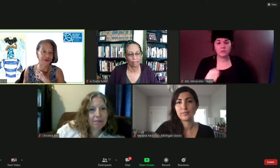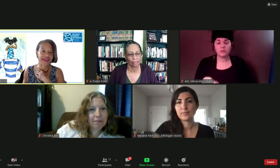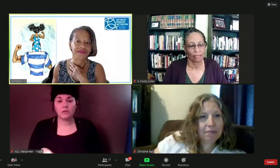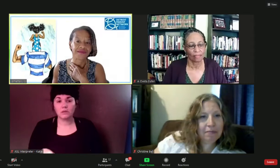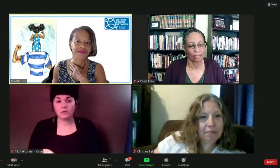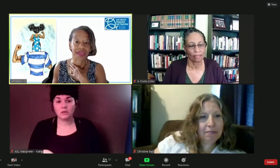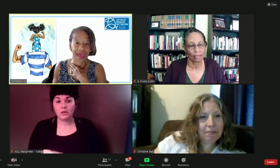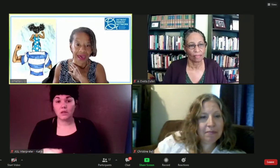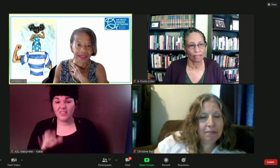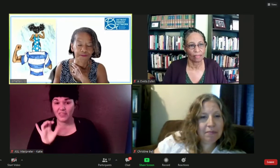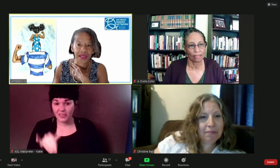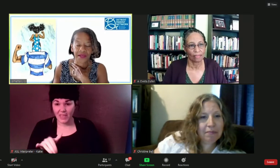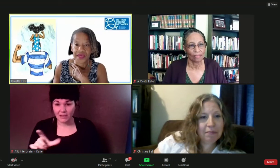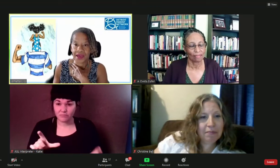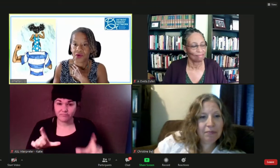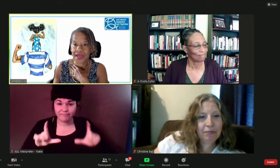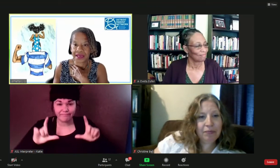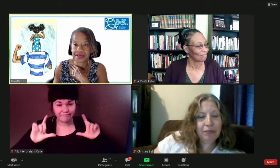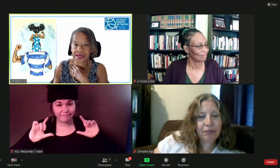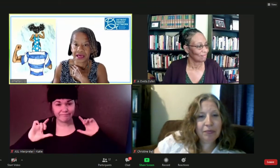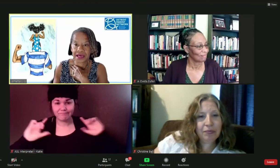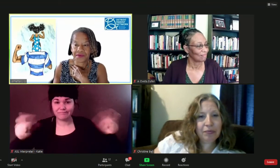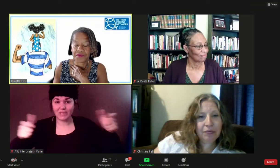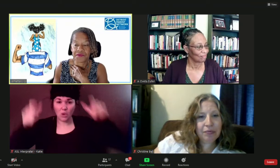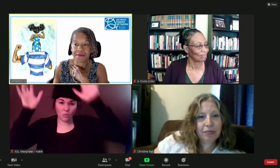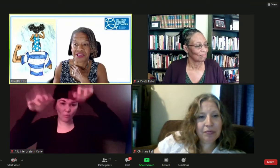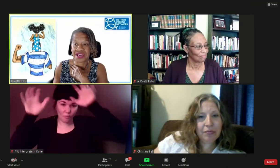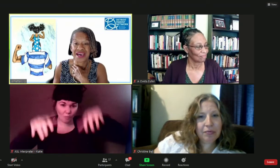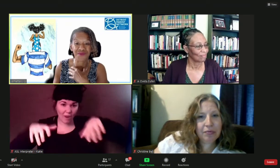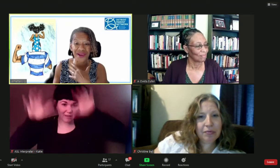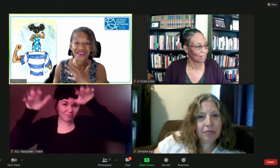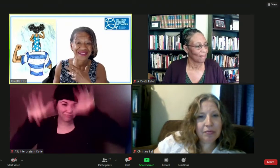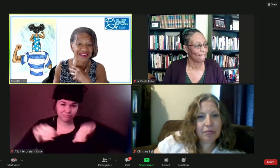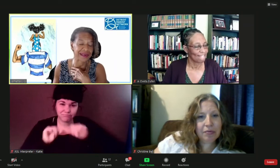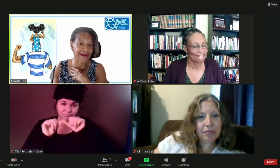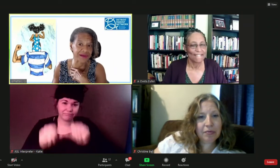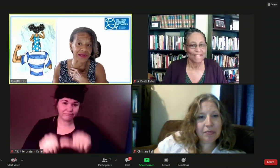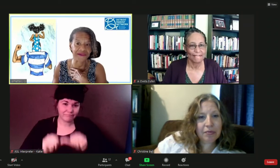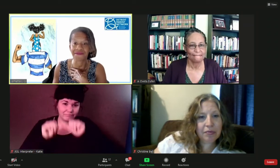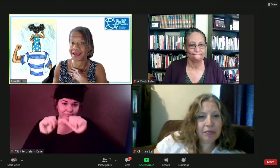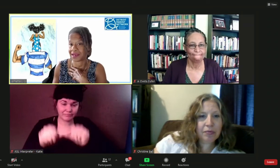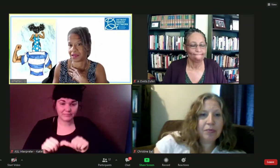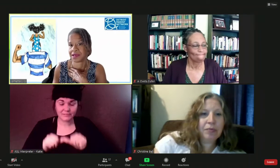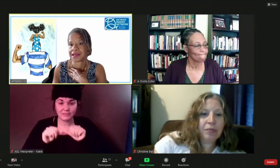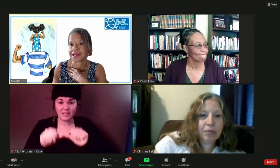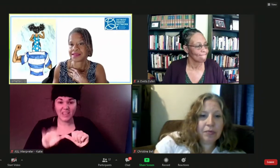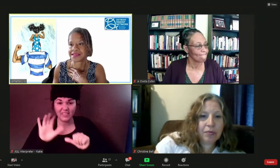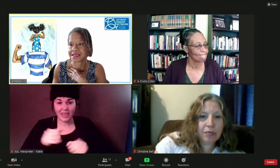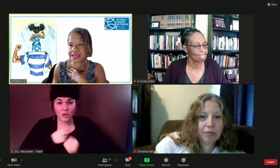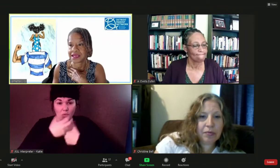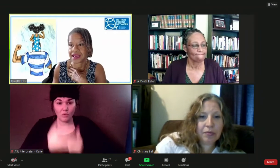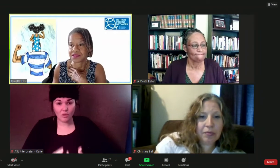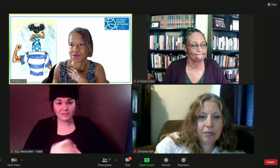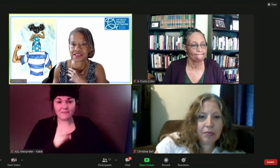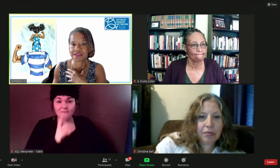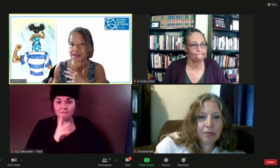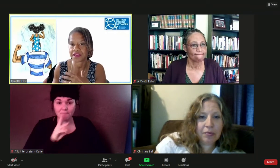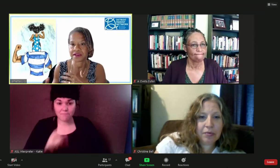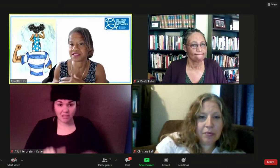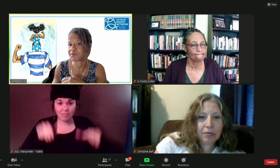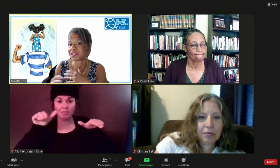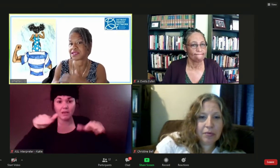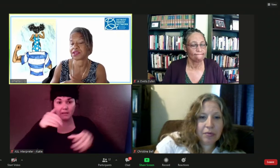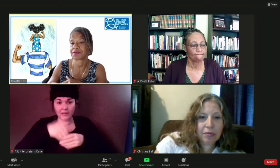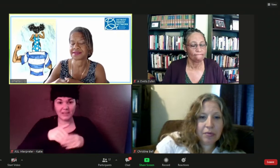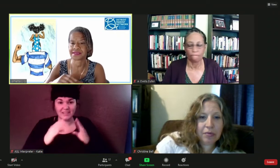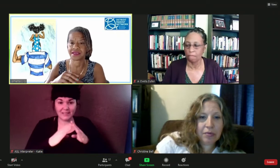of rain that we had that created uh very much an unprecedented level of flooding in the city as well as some other